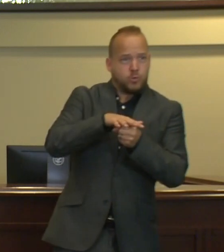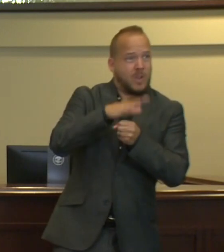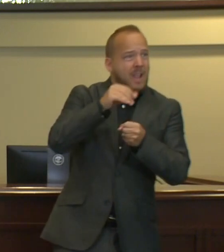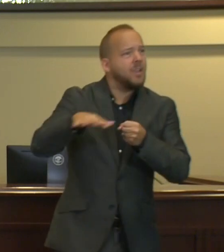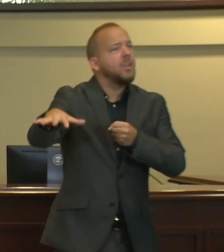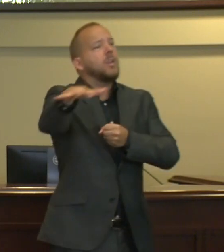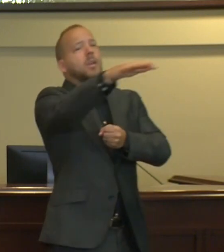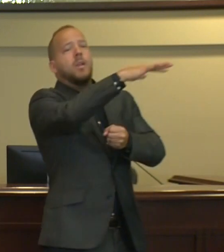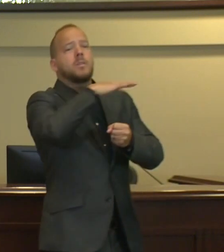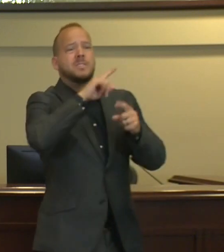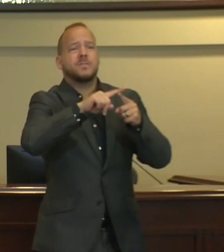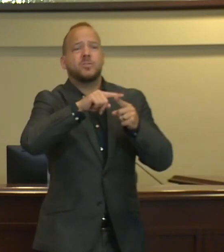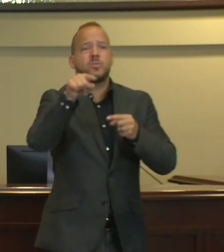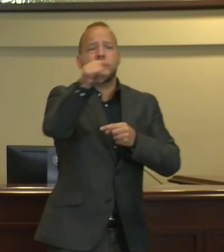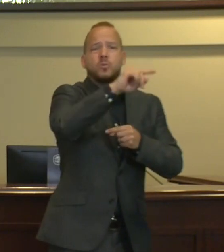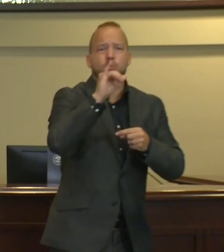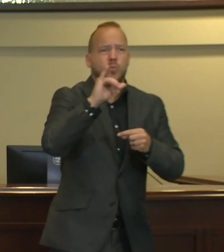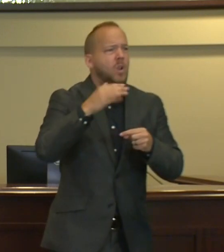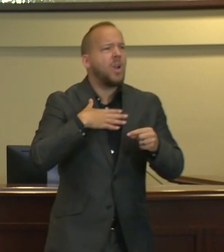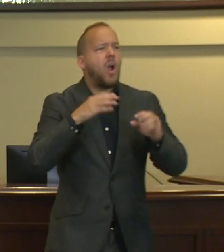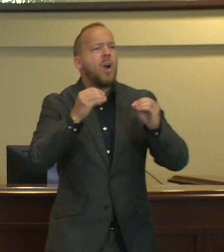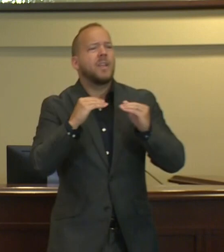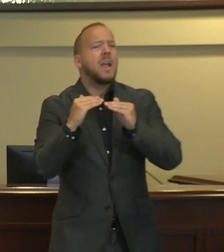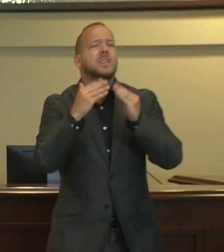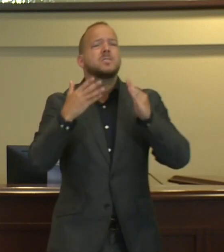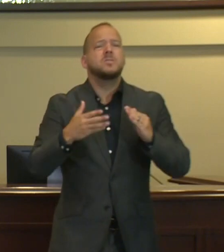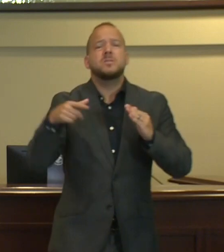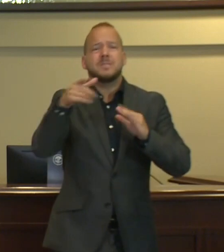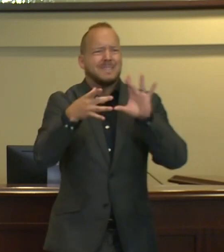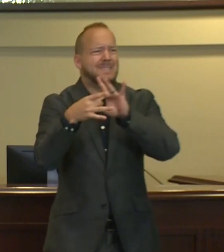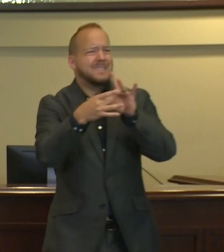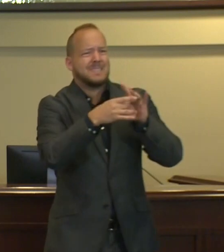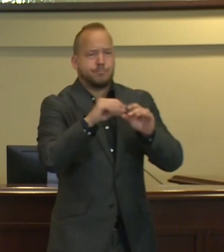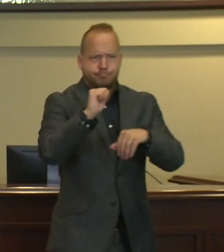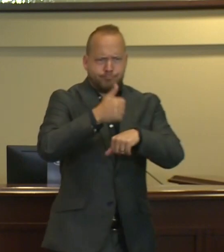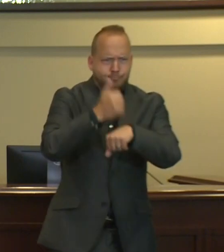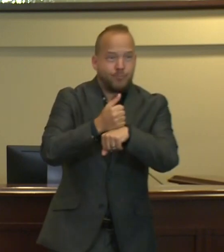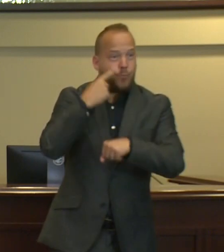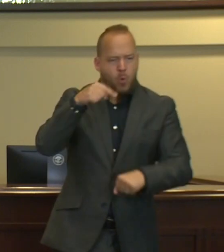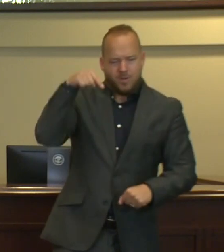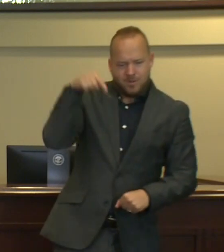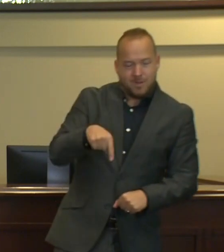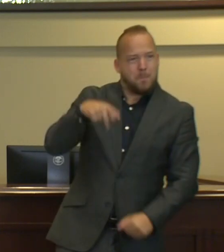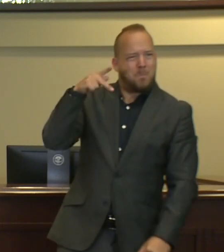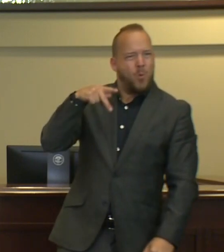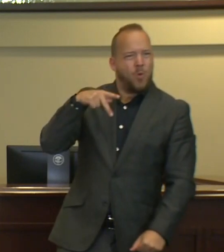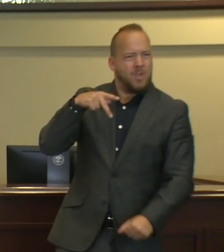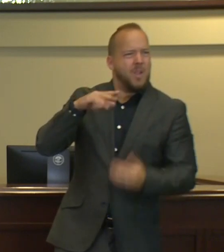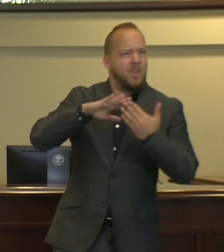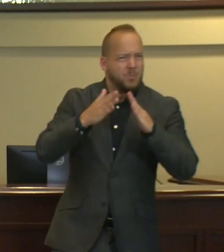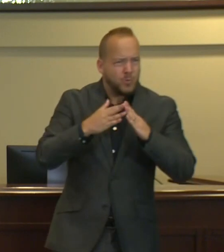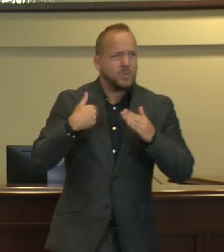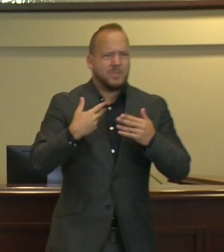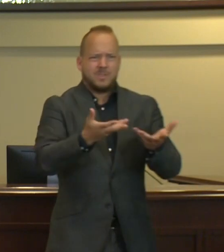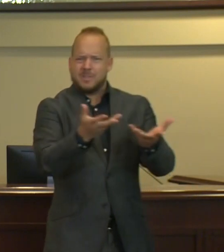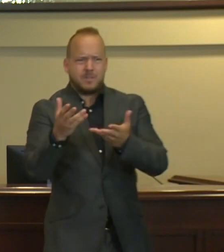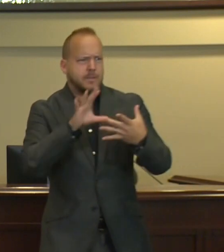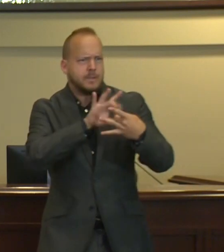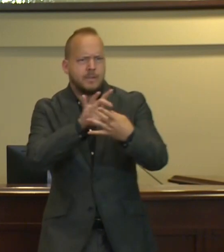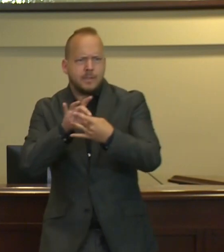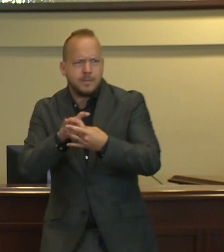and Human Rights has set a strong foundation for equity work in the City of Portland, and the City has voiced their commitment. In